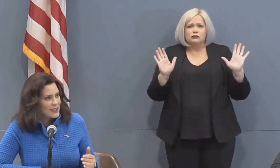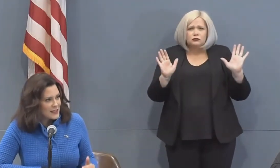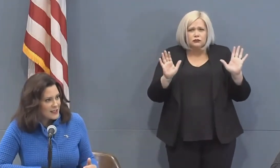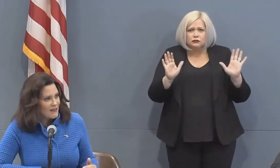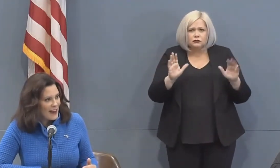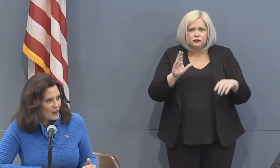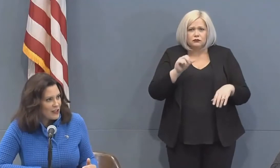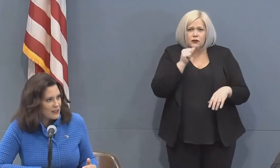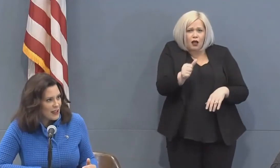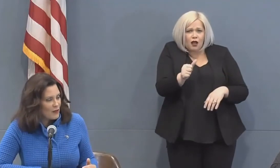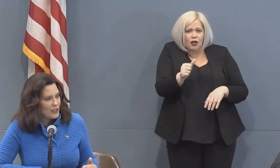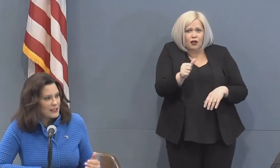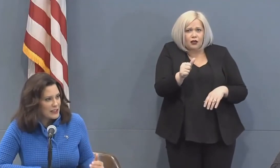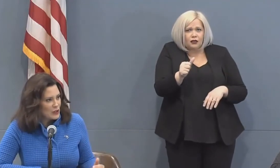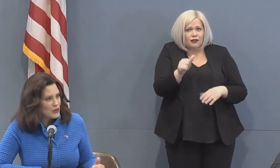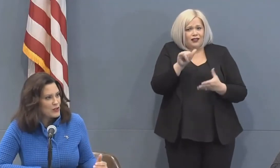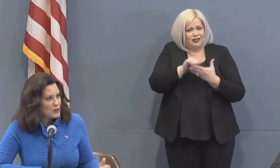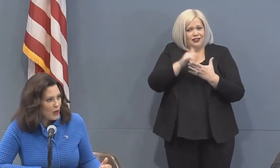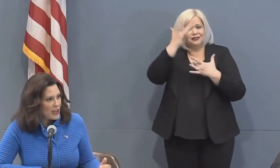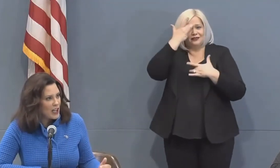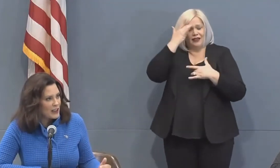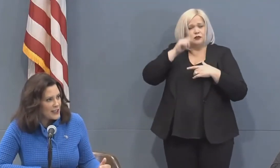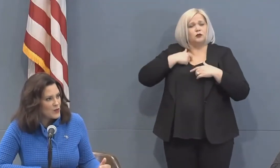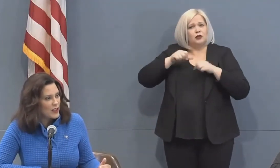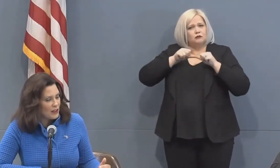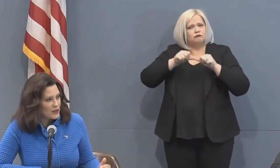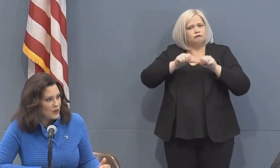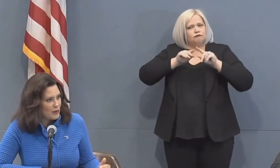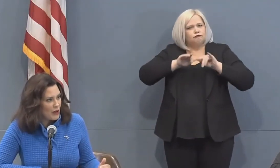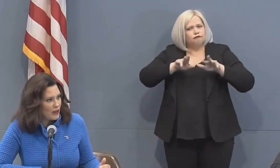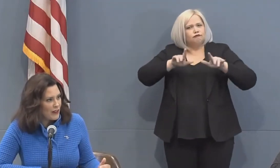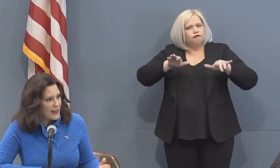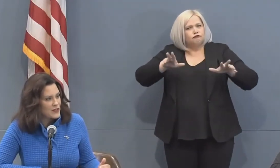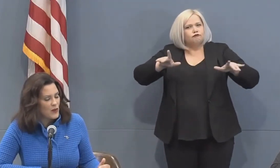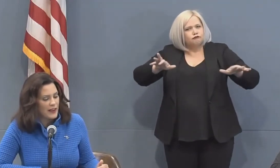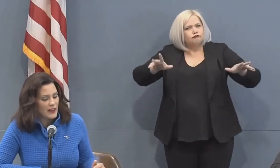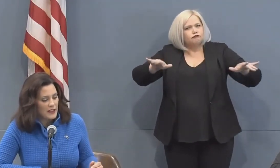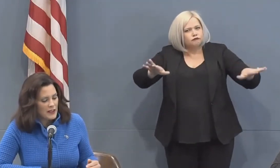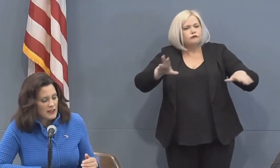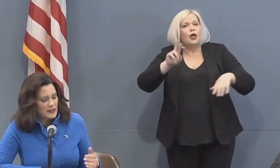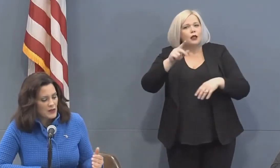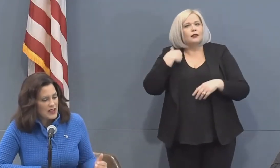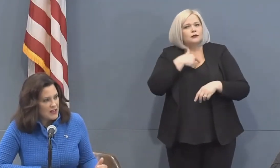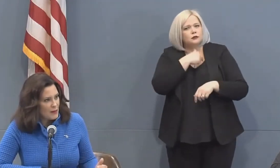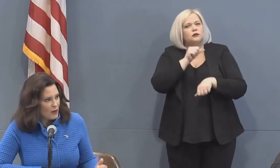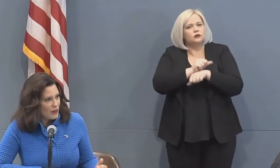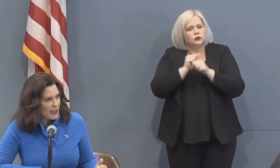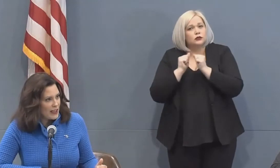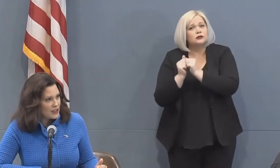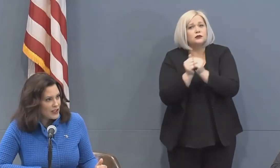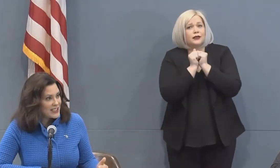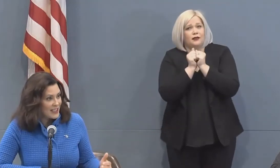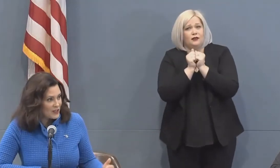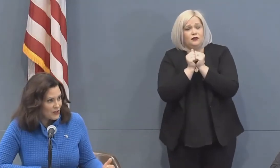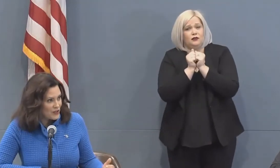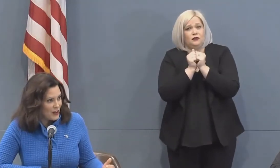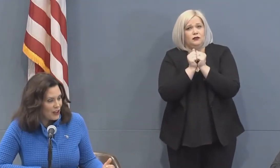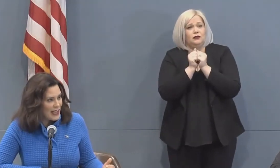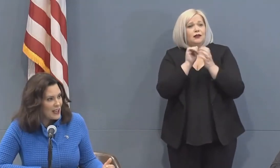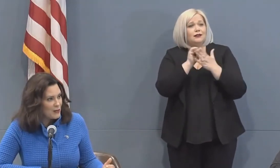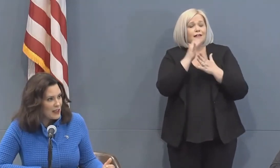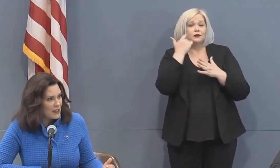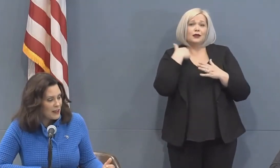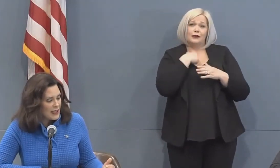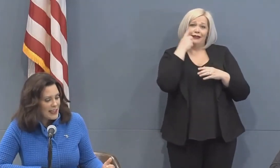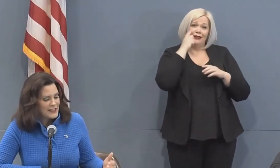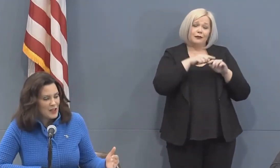this is a virus that will continue to spread unless we all do our part and that's why as we think about re-engaging sectors of